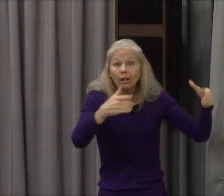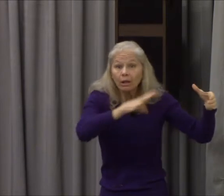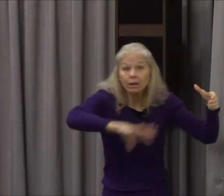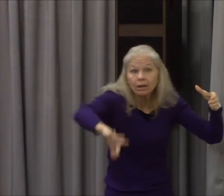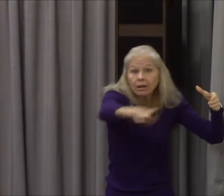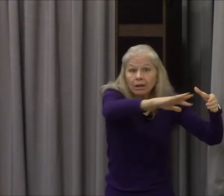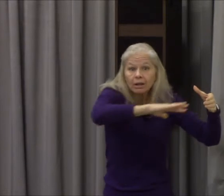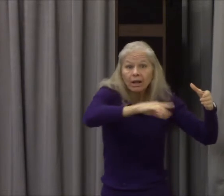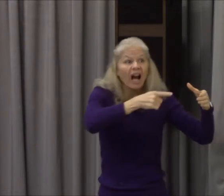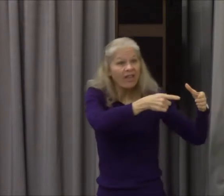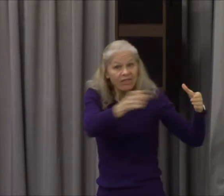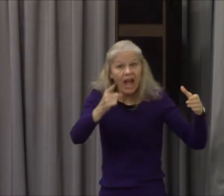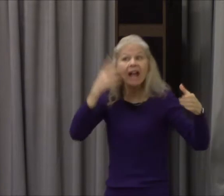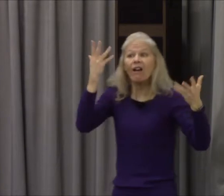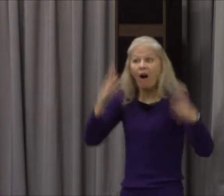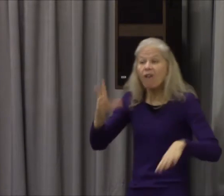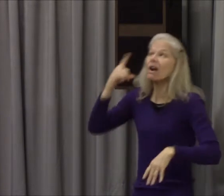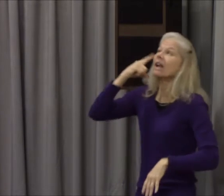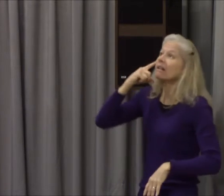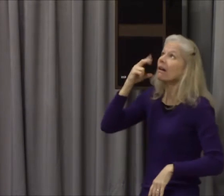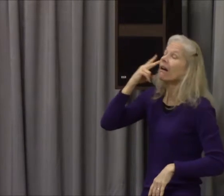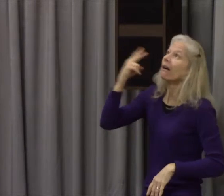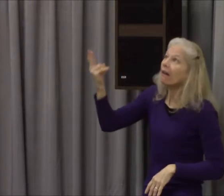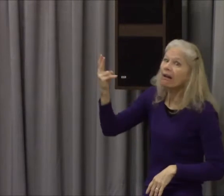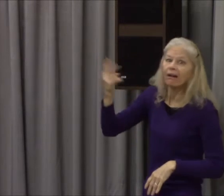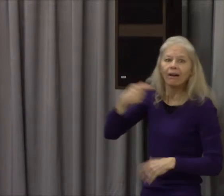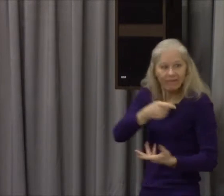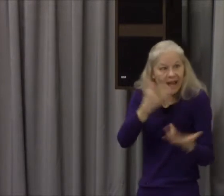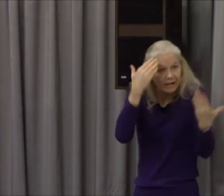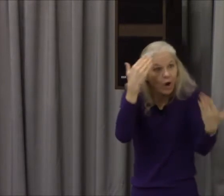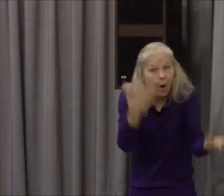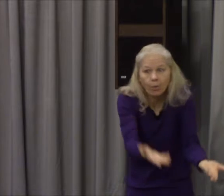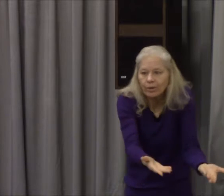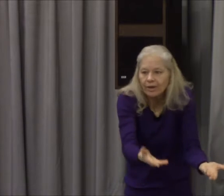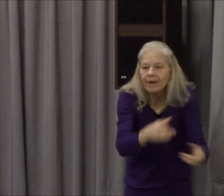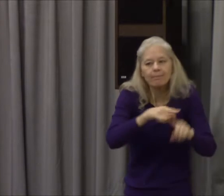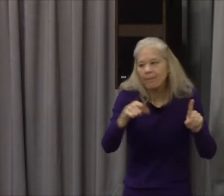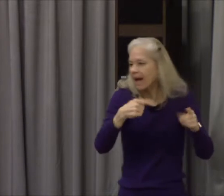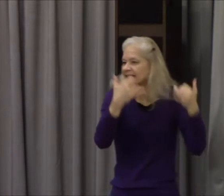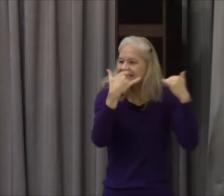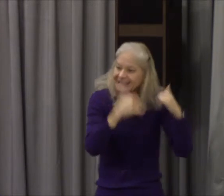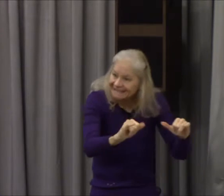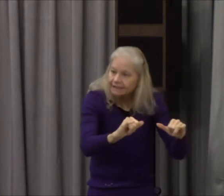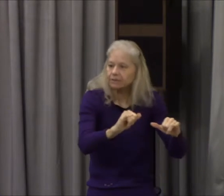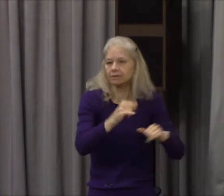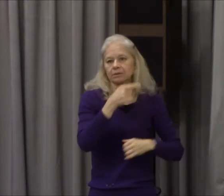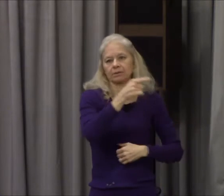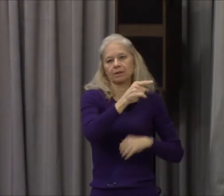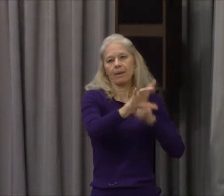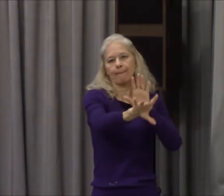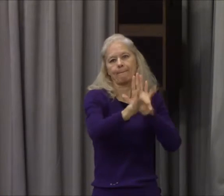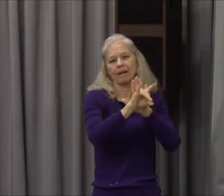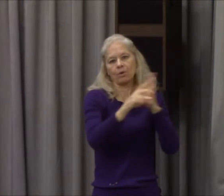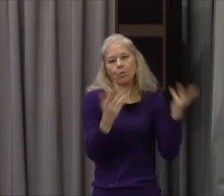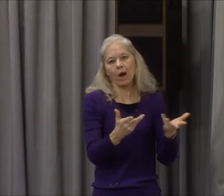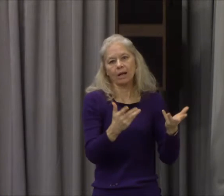show you what's evil there are times when you will still choose to do evil that's how strong your sin nature is